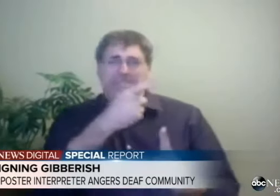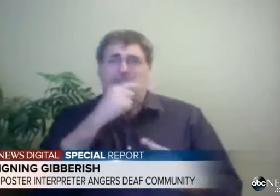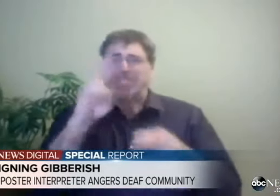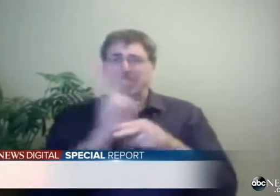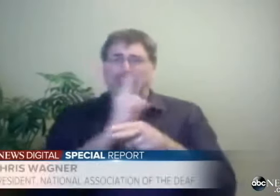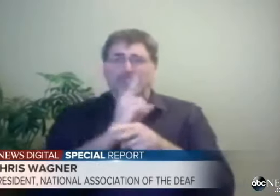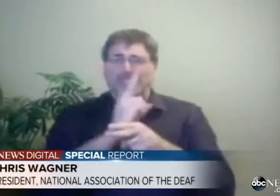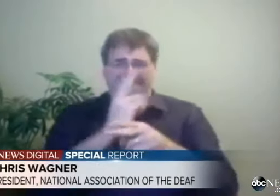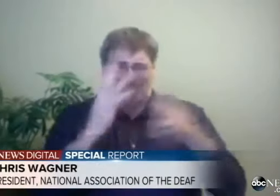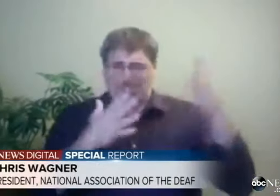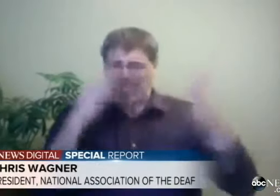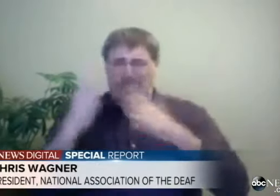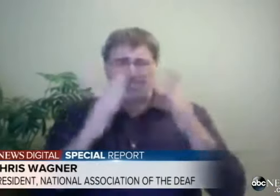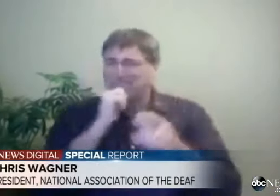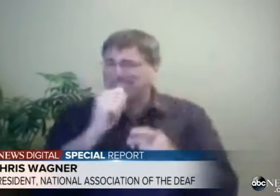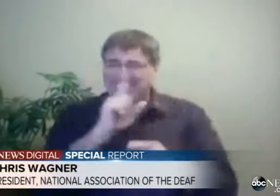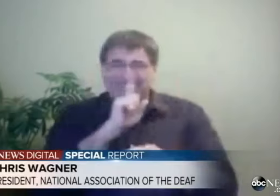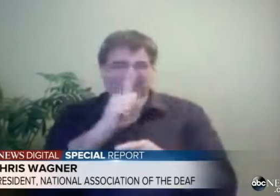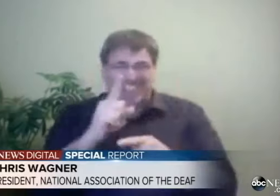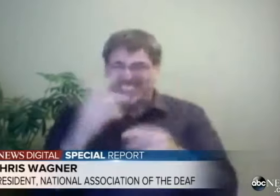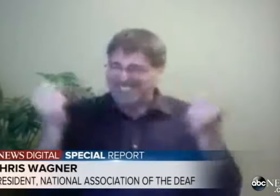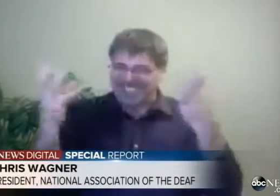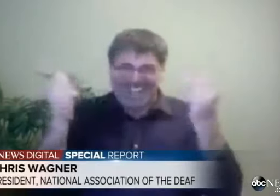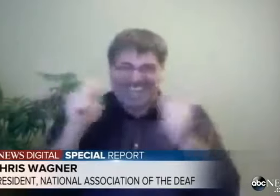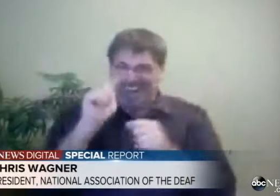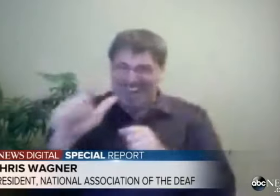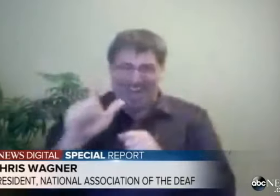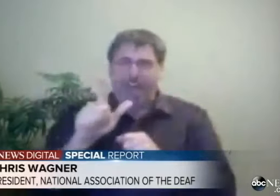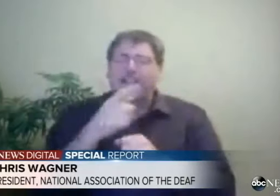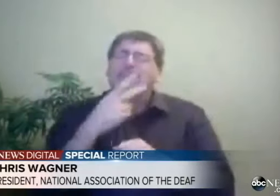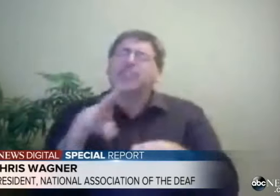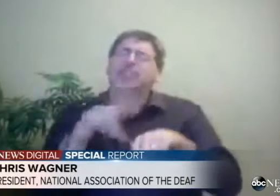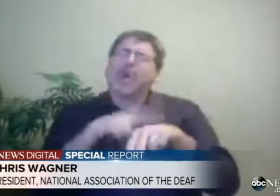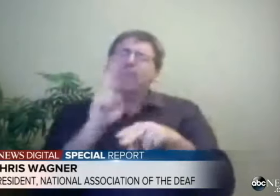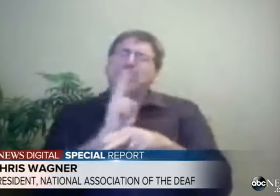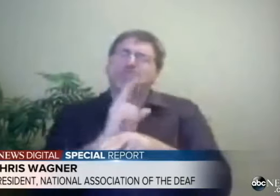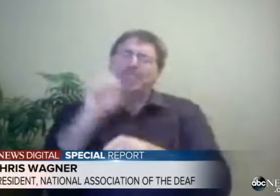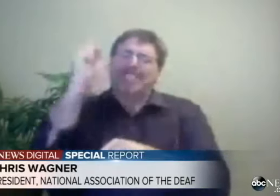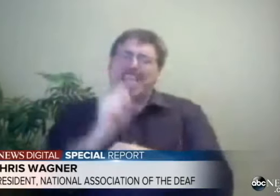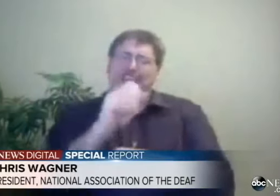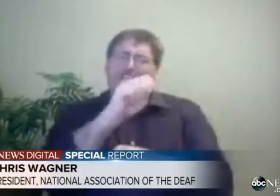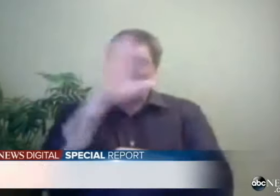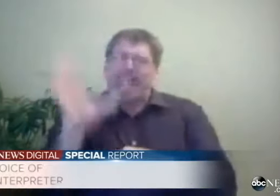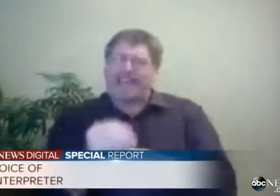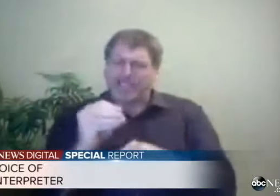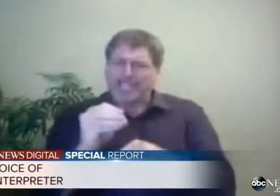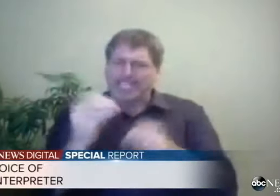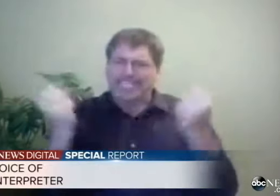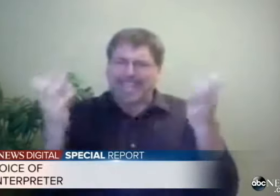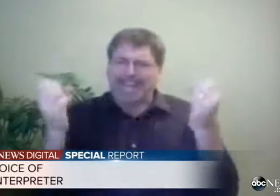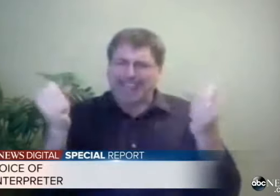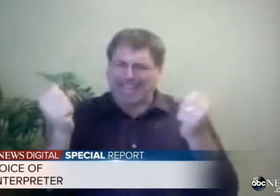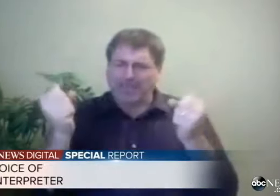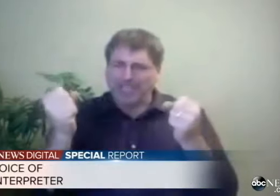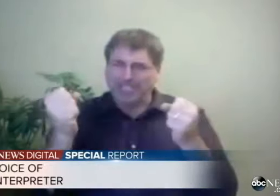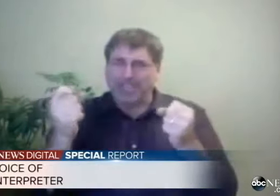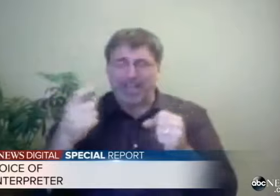Well, actually, you know, he was using gestures that were not signs at all. Normally, they use a South African sign language,